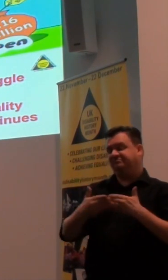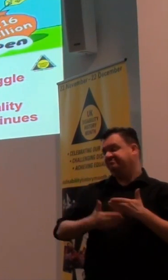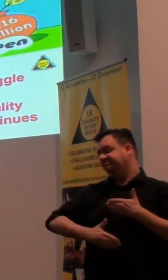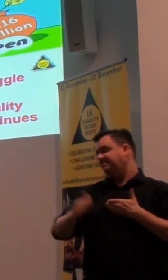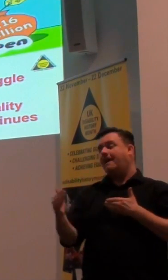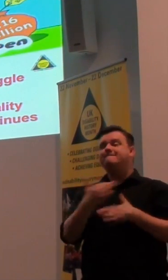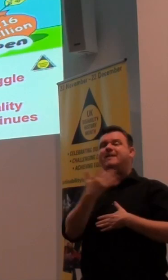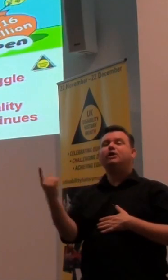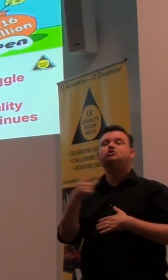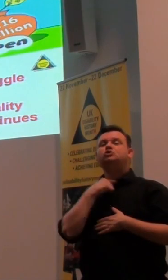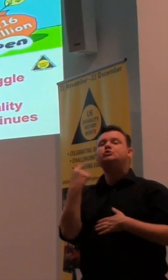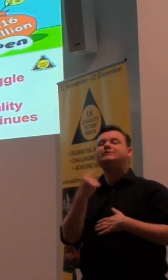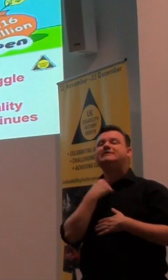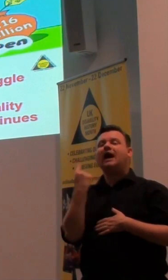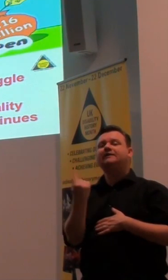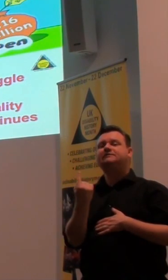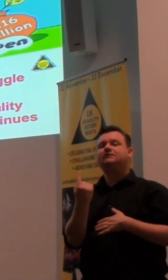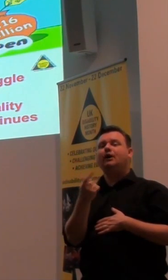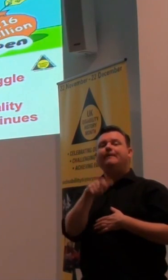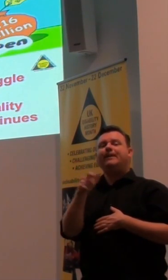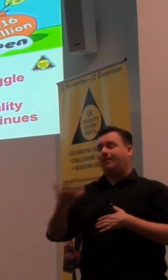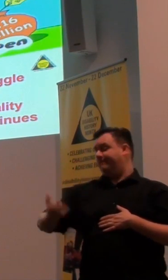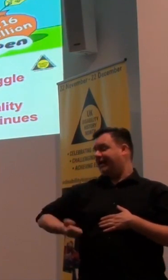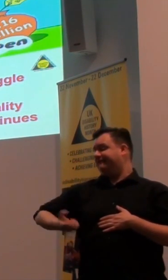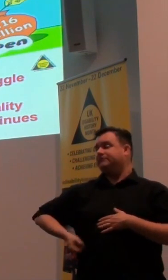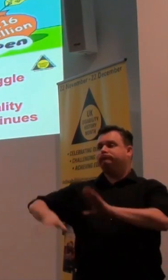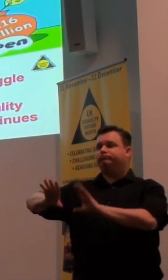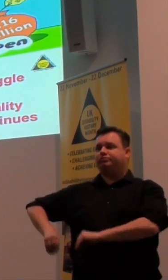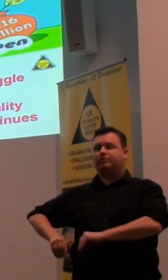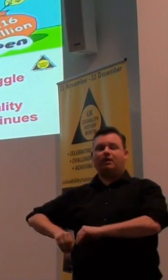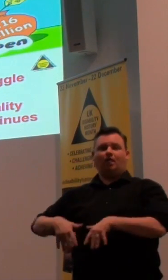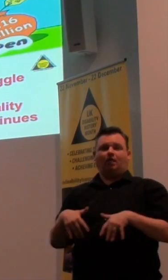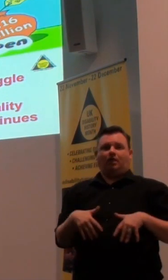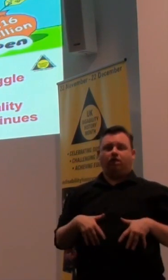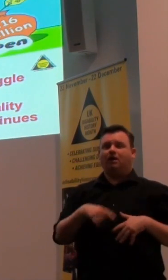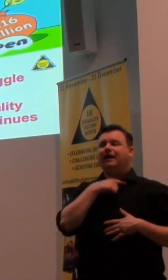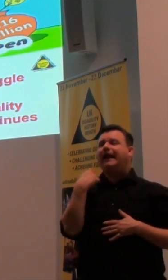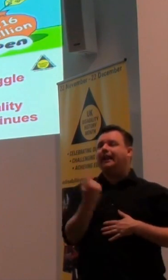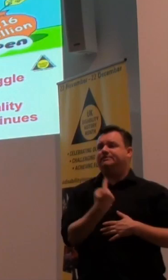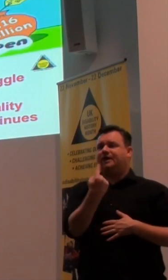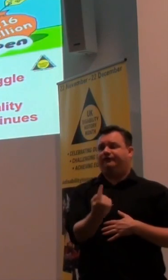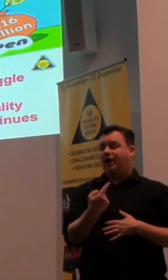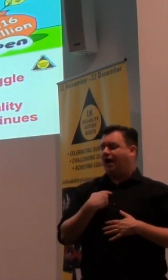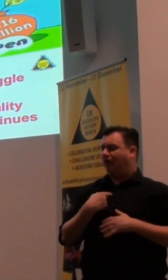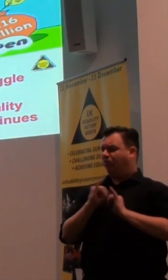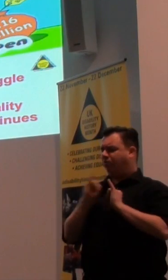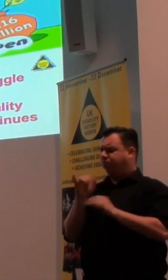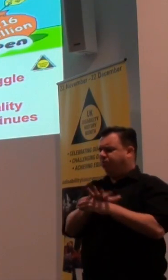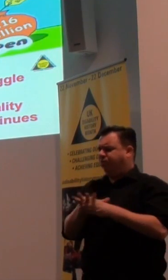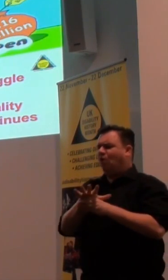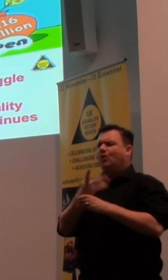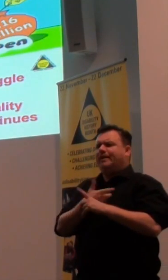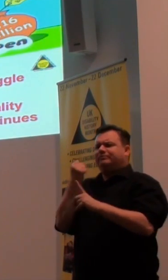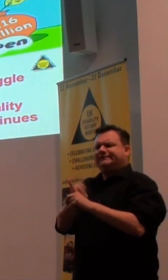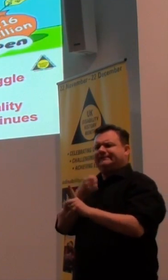many suicides, people who have actually had their benefits withdrawn, and an appalling situation that we have continued to protest